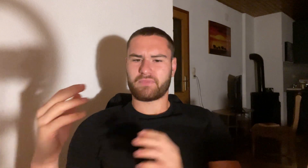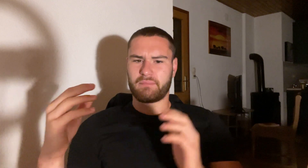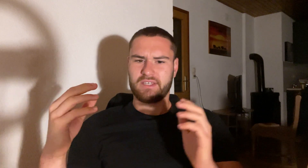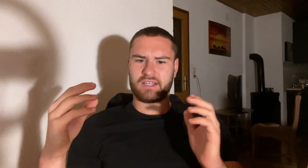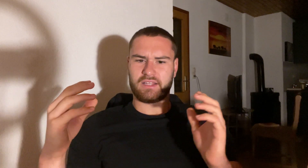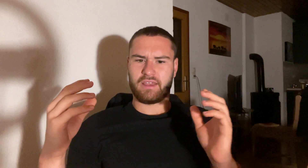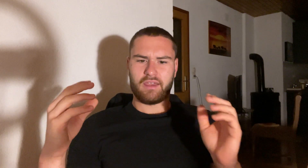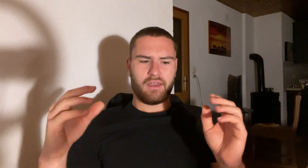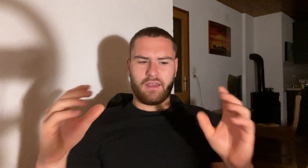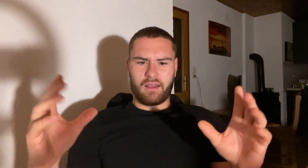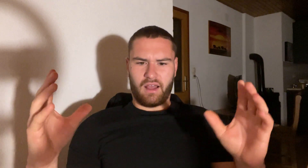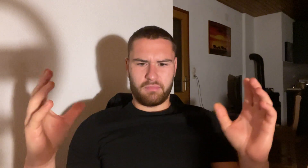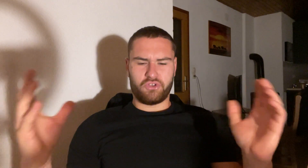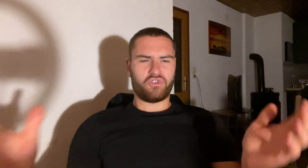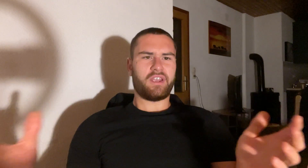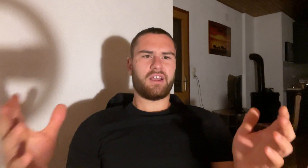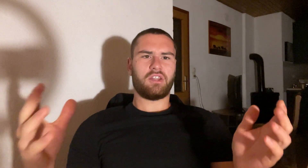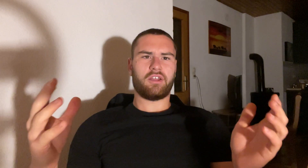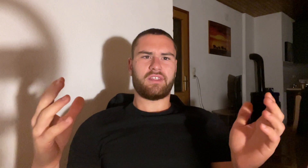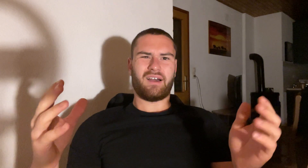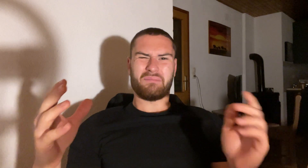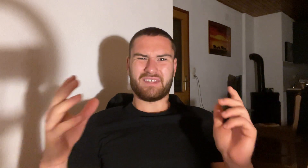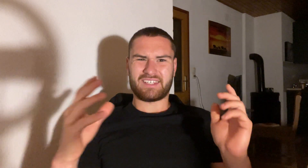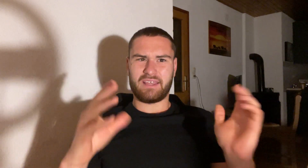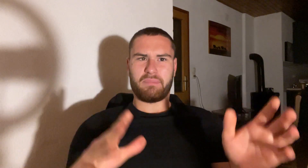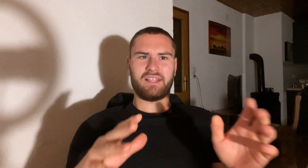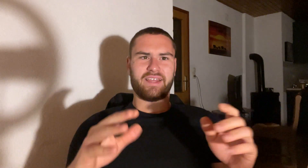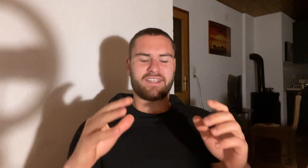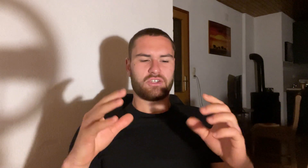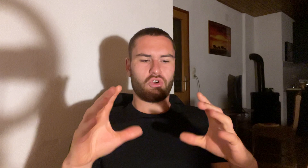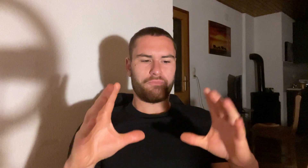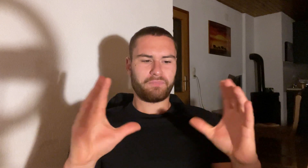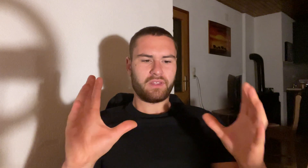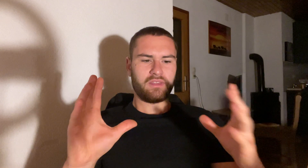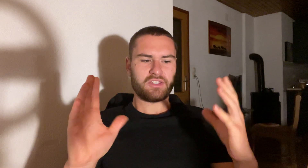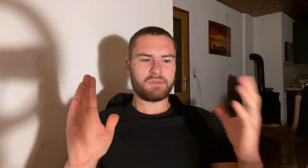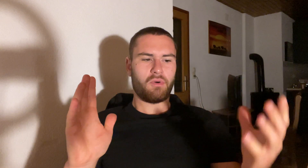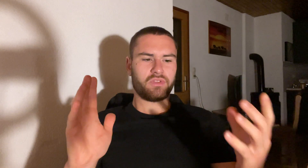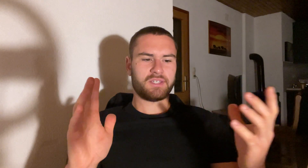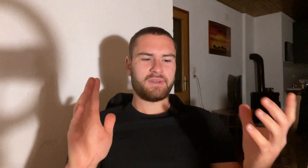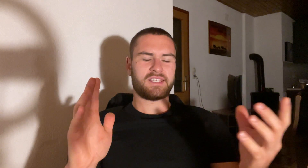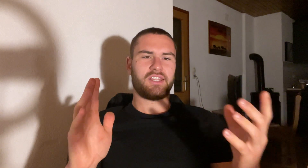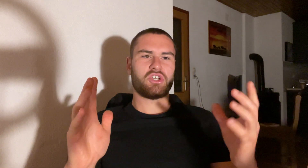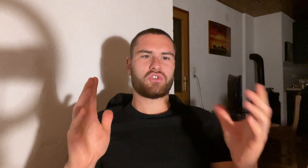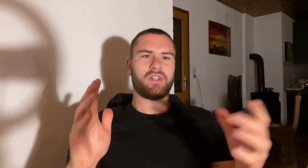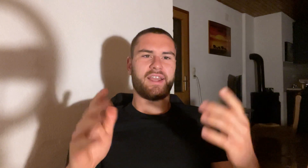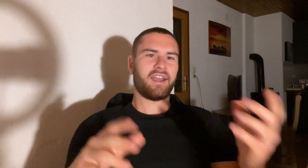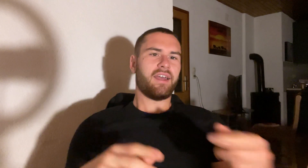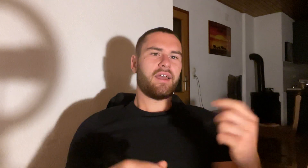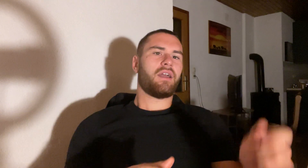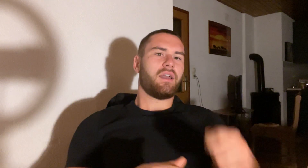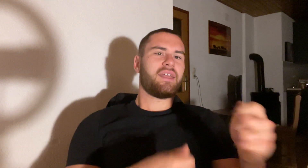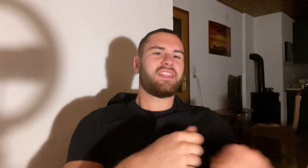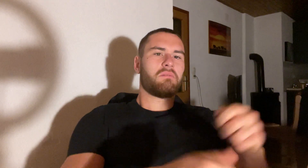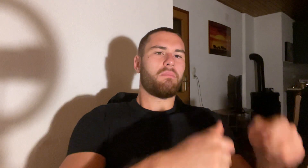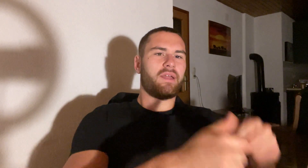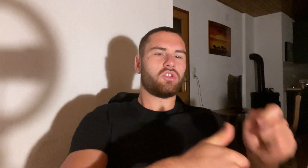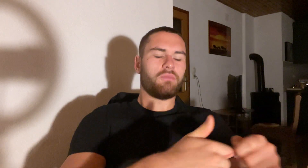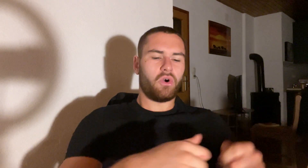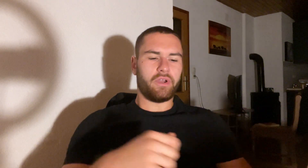basically I've been drinking a lot. I've been sleeping less. So this month is basically just to like get the momentum going.